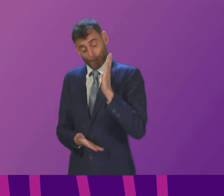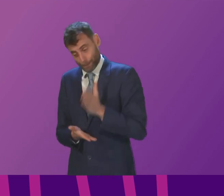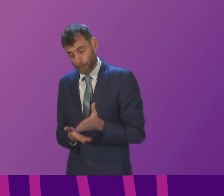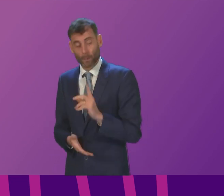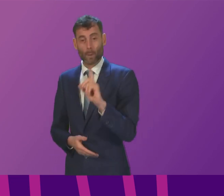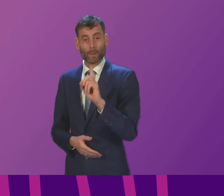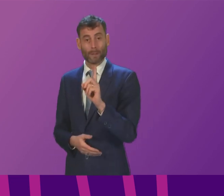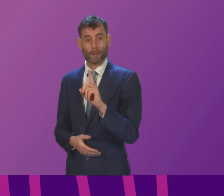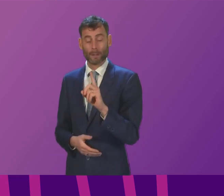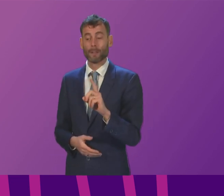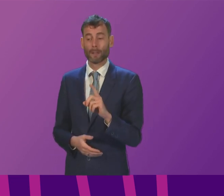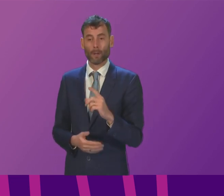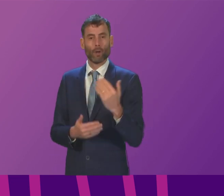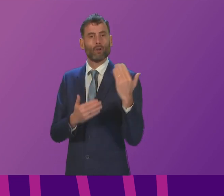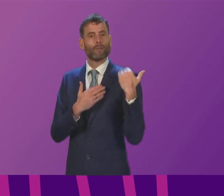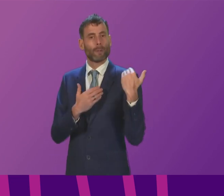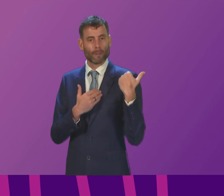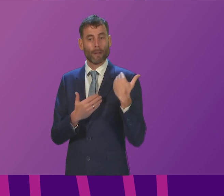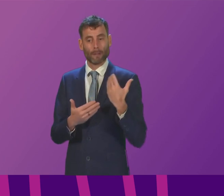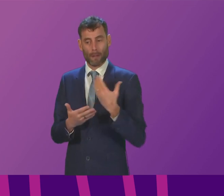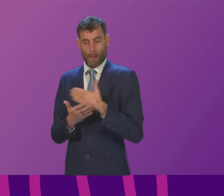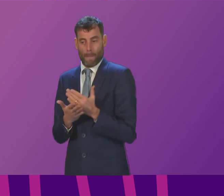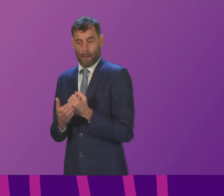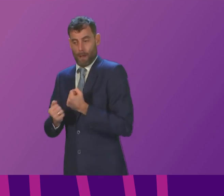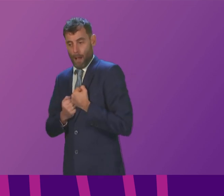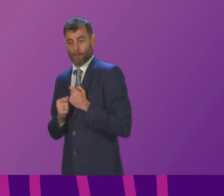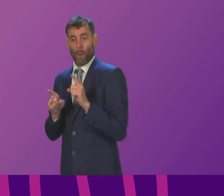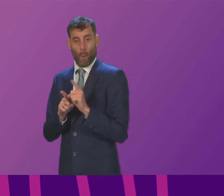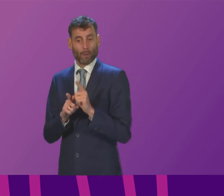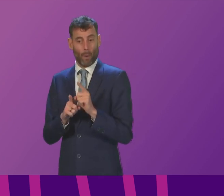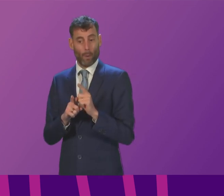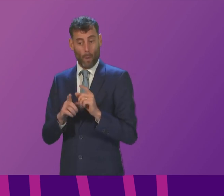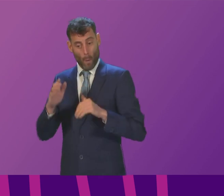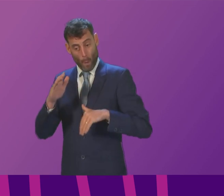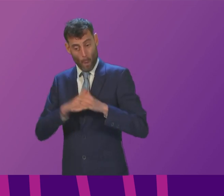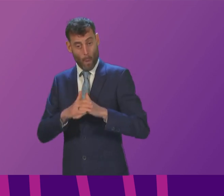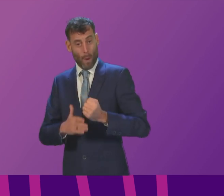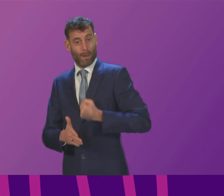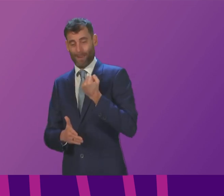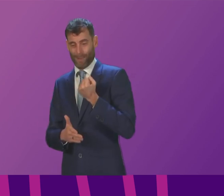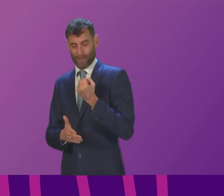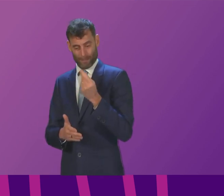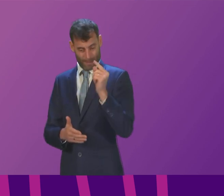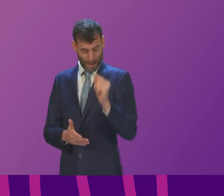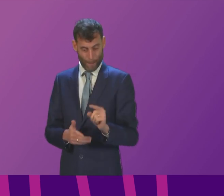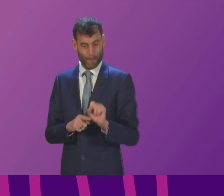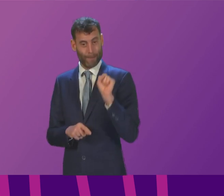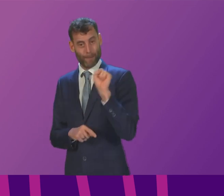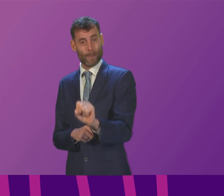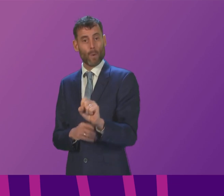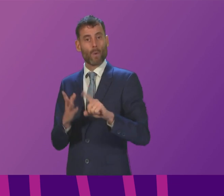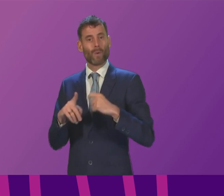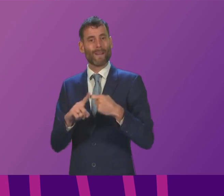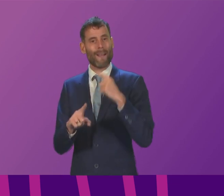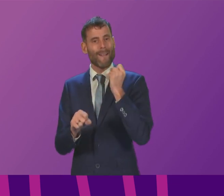devolved reserved split of responsibilities which means that the Scottish Government cannot necessarily go as far as we might like to go and